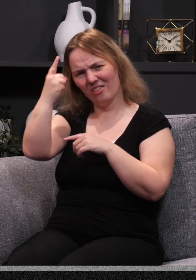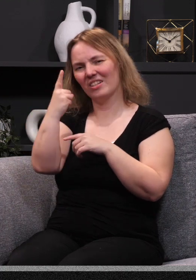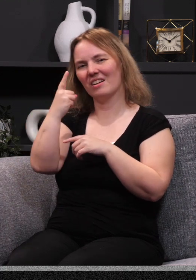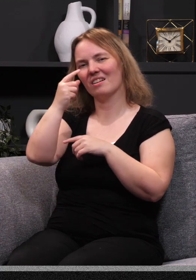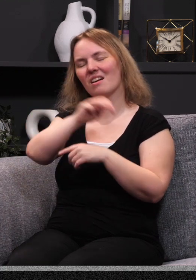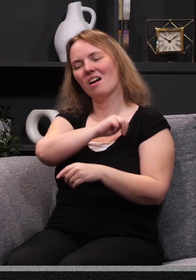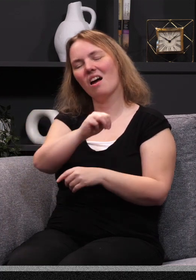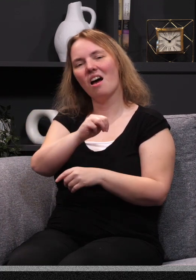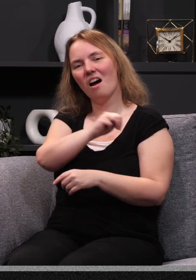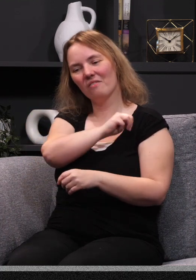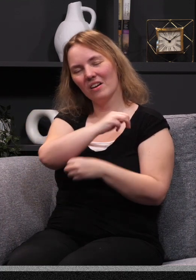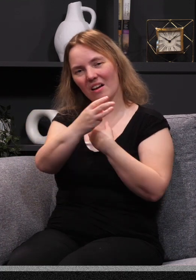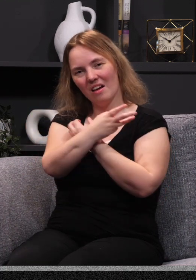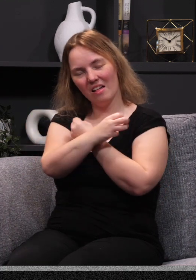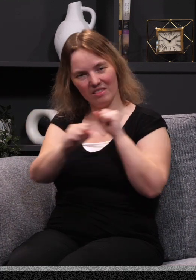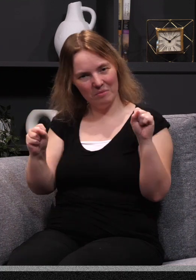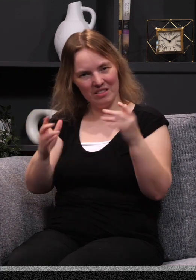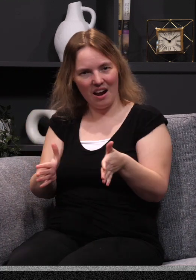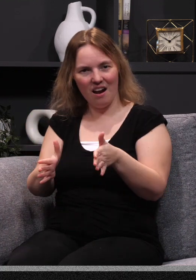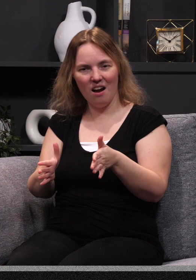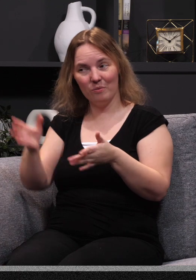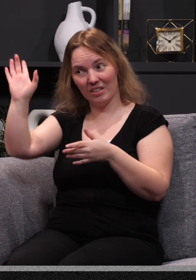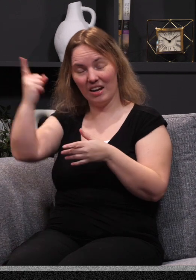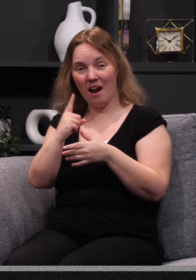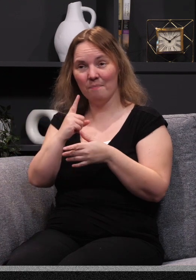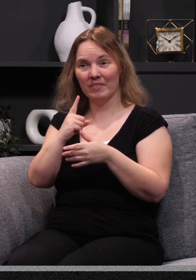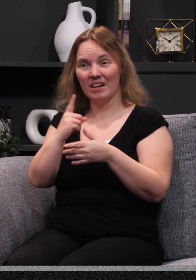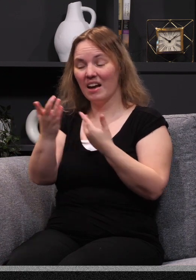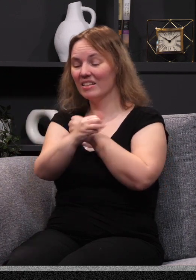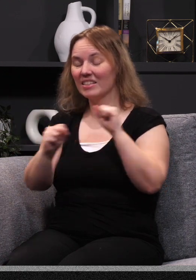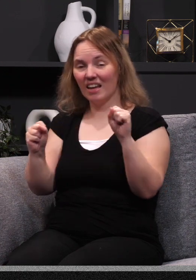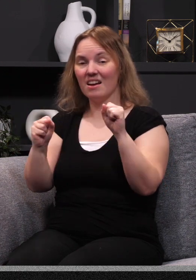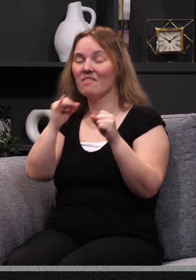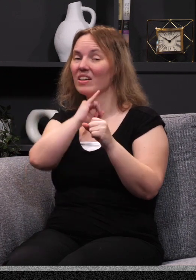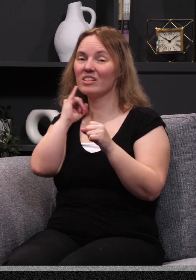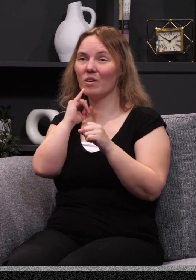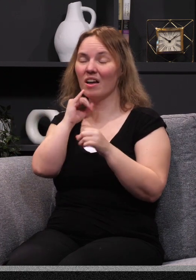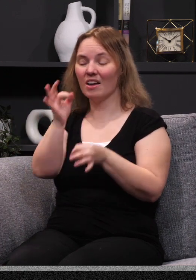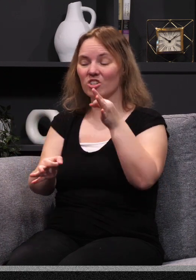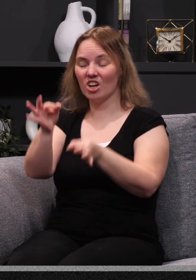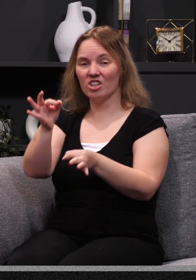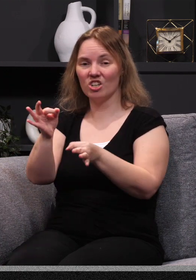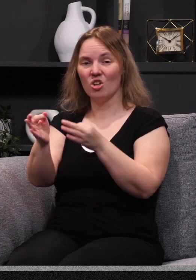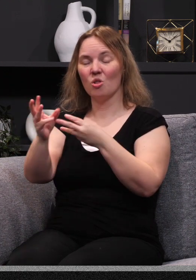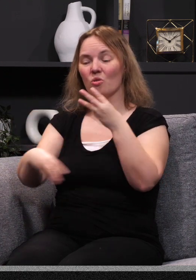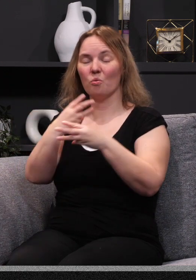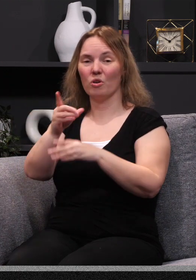understanding of the Messiah was that he was going to come and do what? He was going to come, save Israel, and then judge